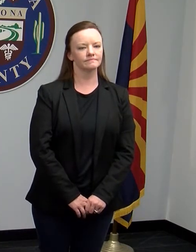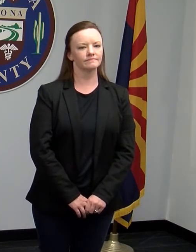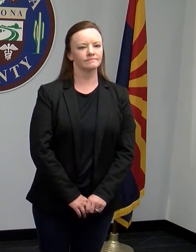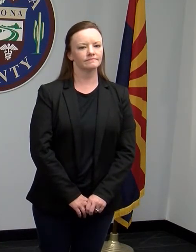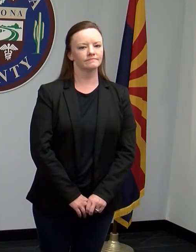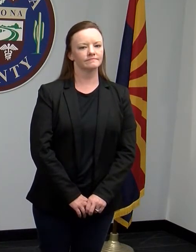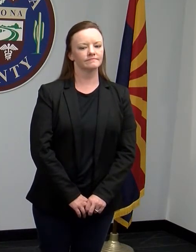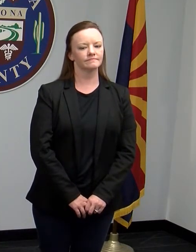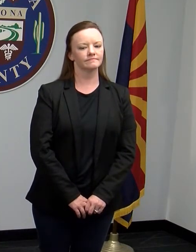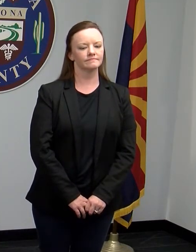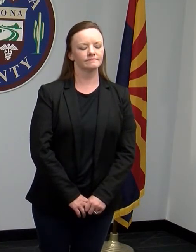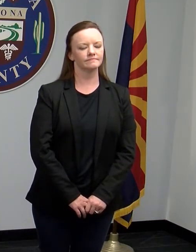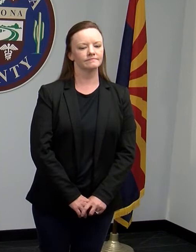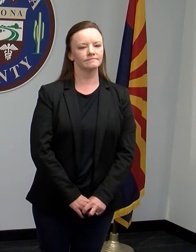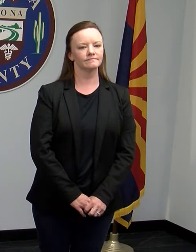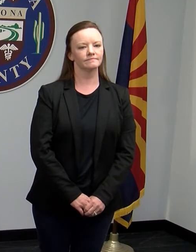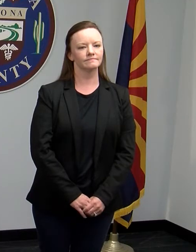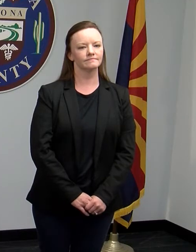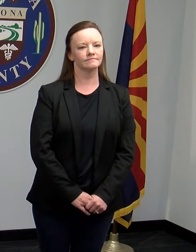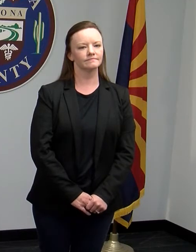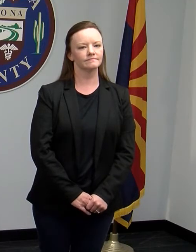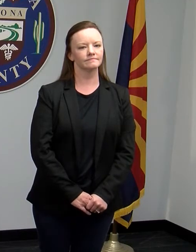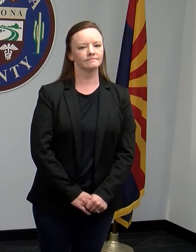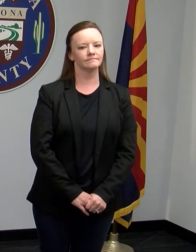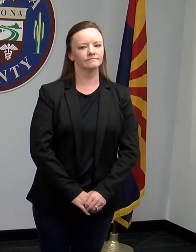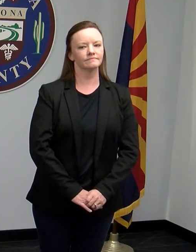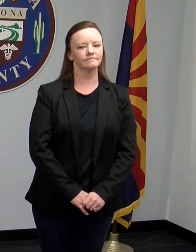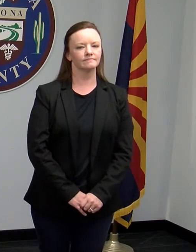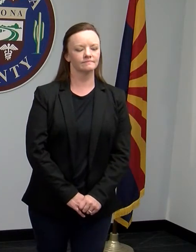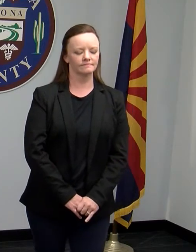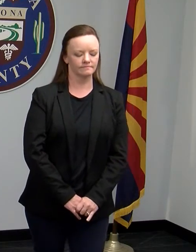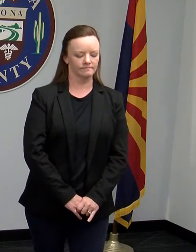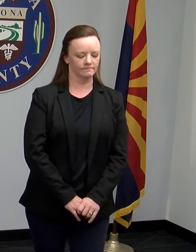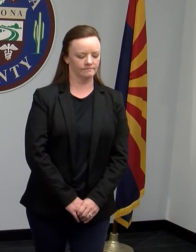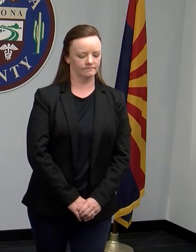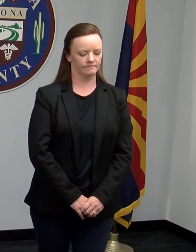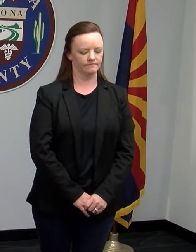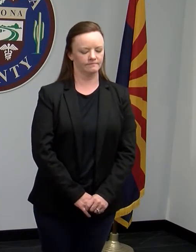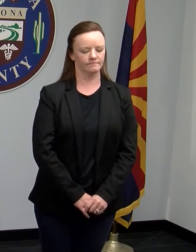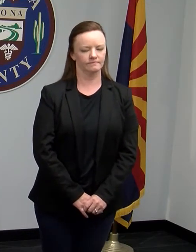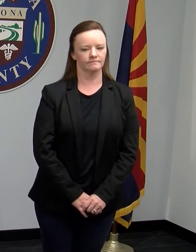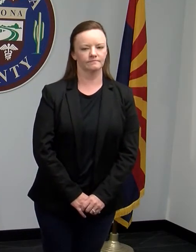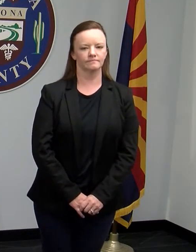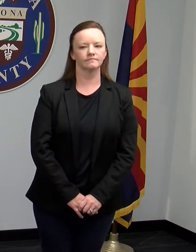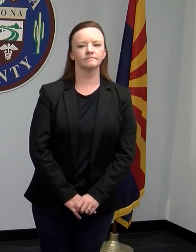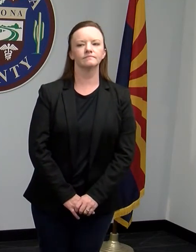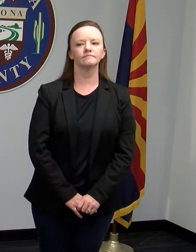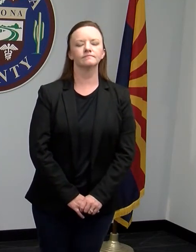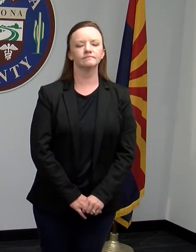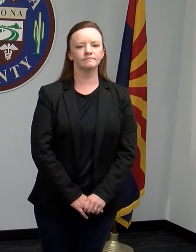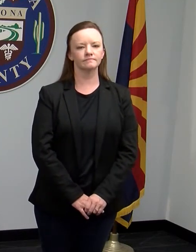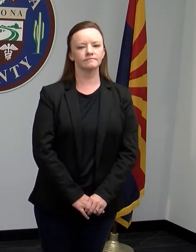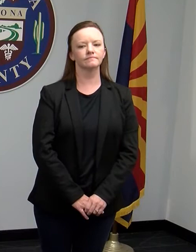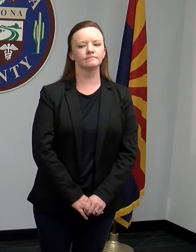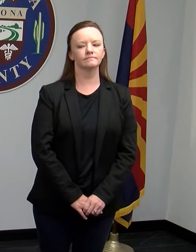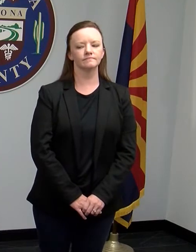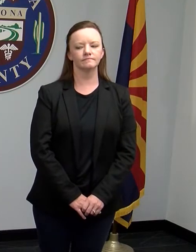and offering them all the resources that they need to prevent that they continue to propagating in the community or the residents that they have.